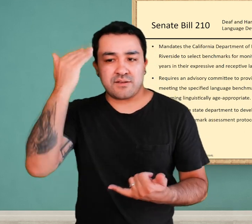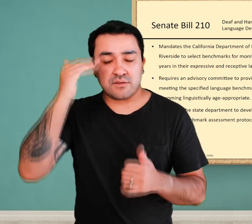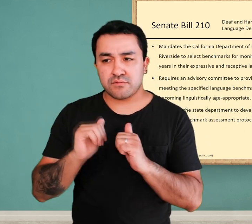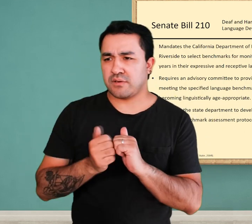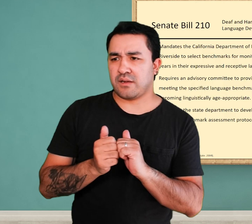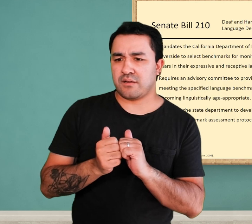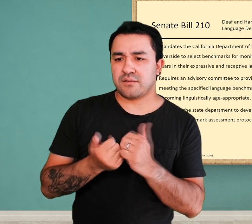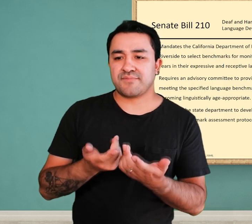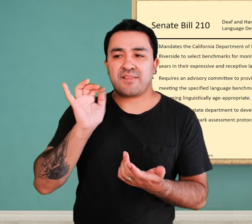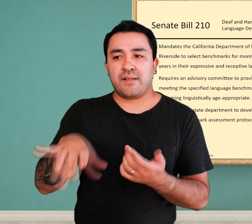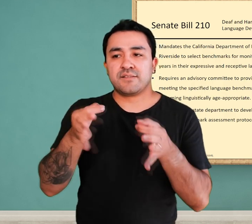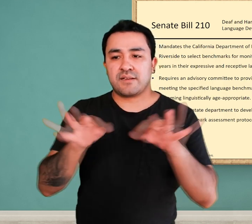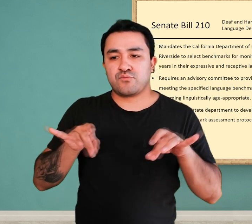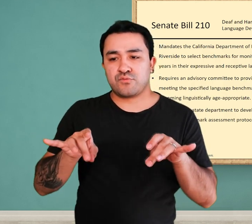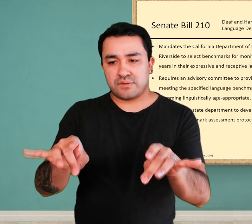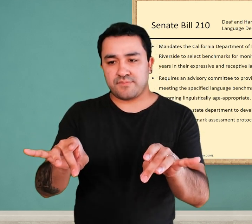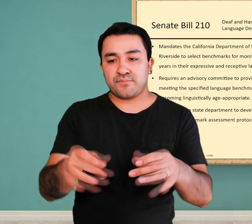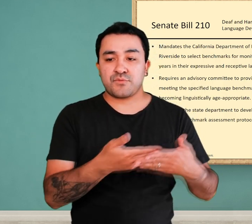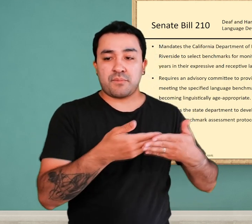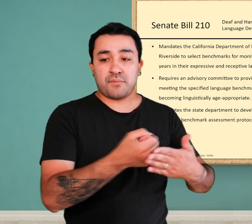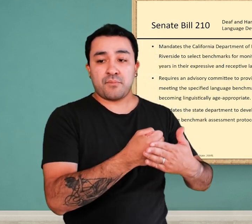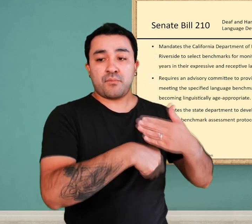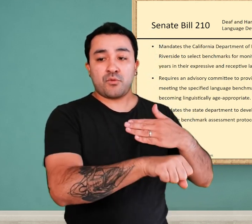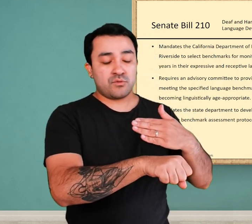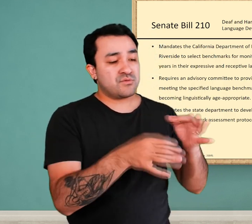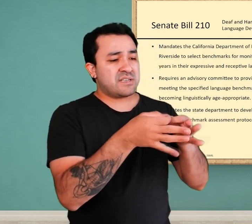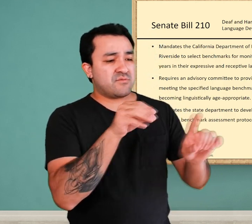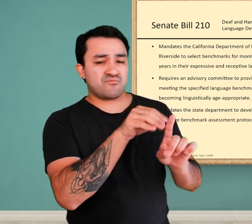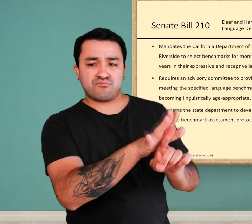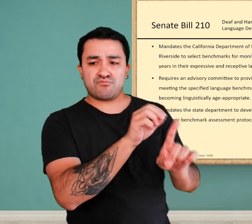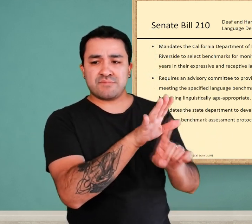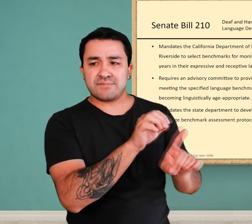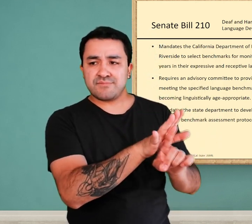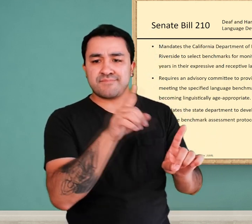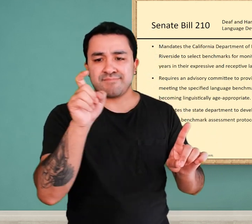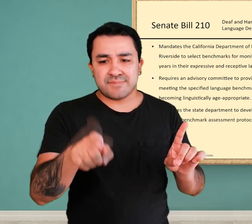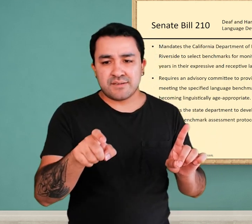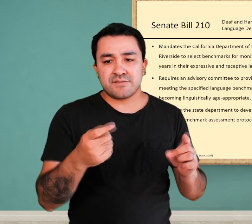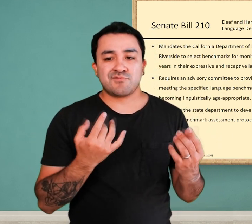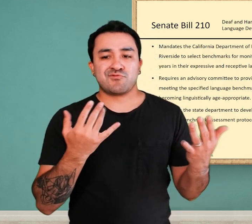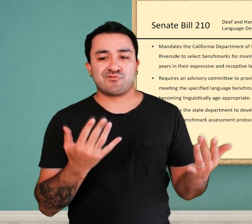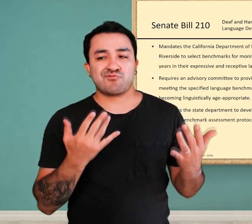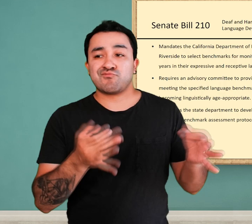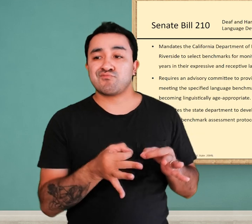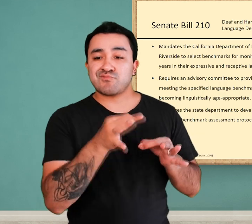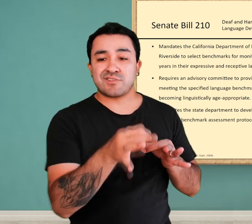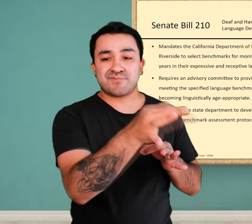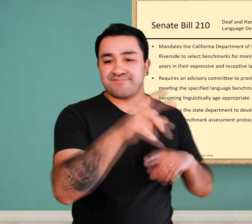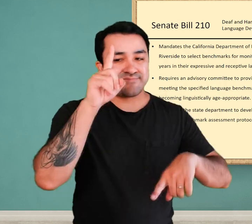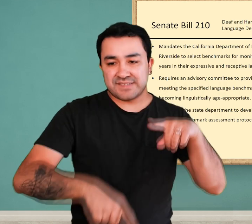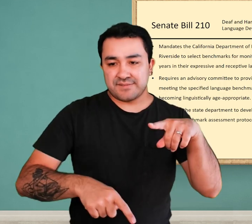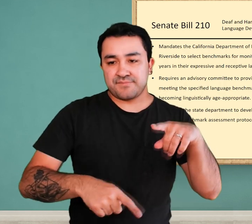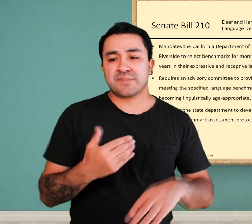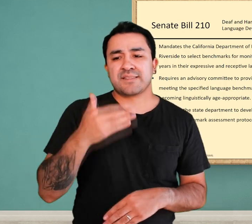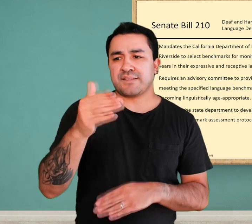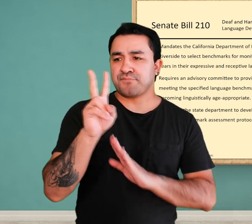exposed to language as young as possible to begin their journey of learning language. In the next video, we will learn about language